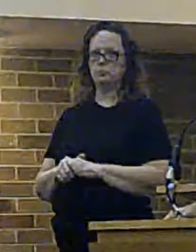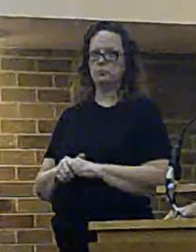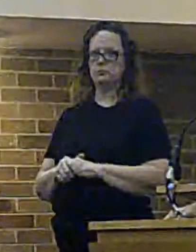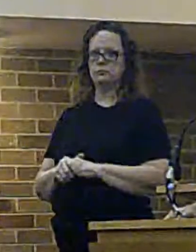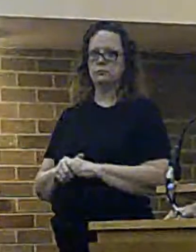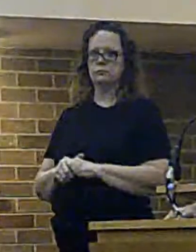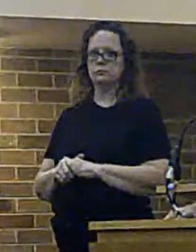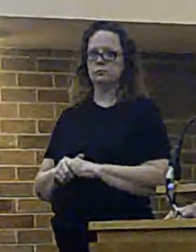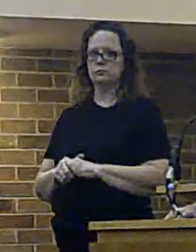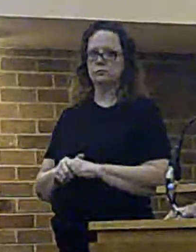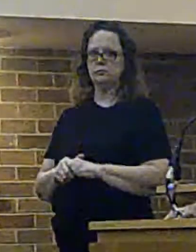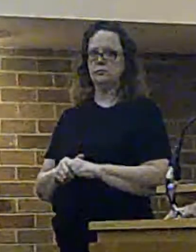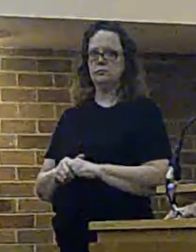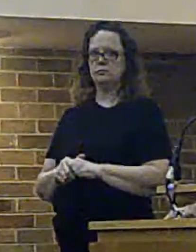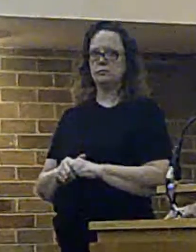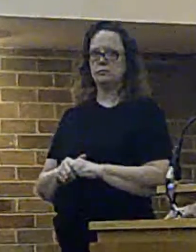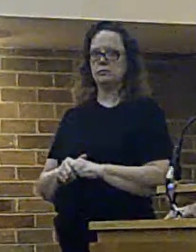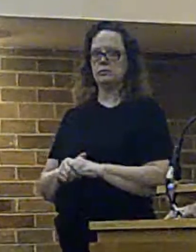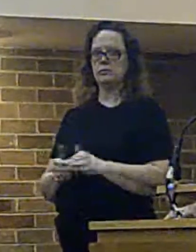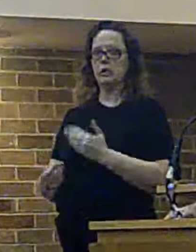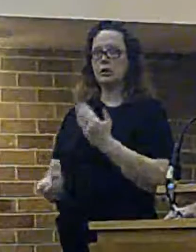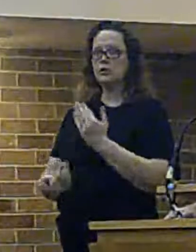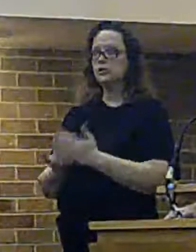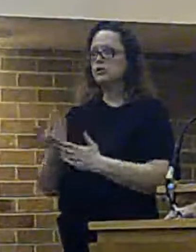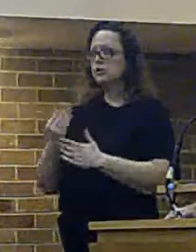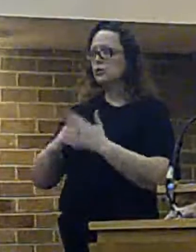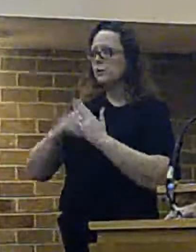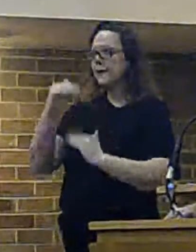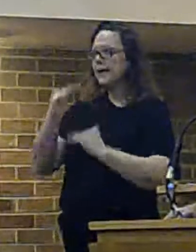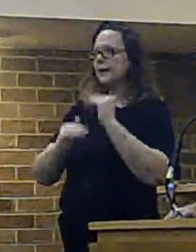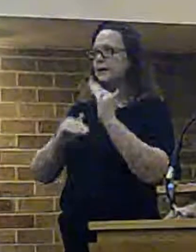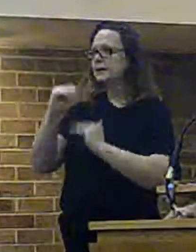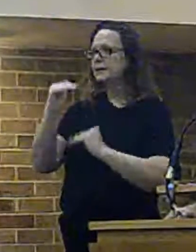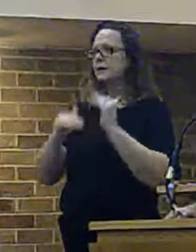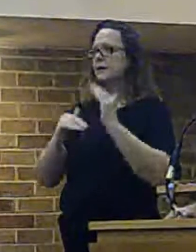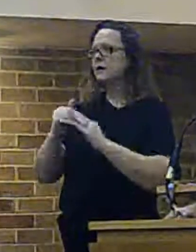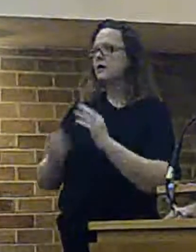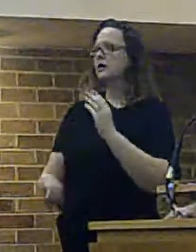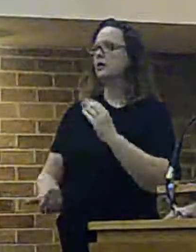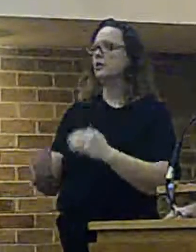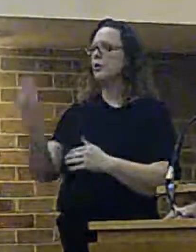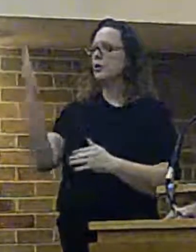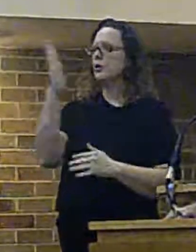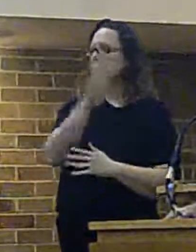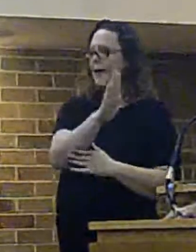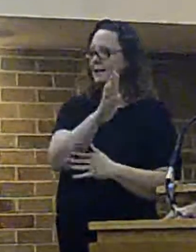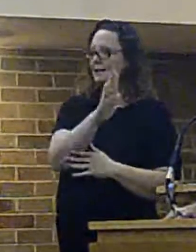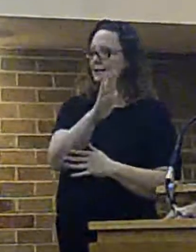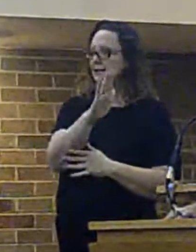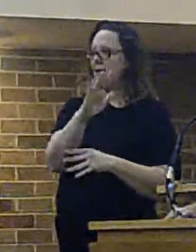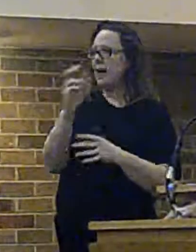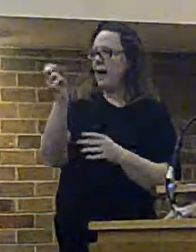Any new build is very unlikely to include North West Ambulance Service or Mercy Site Police.